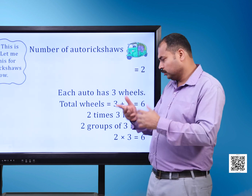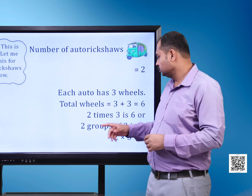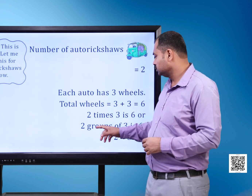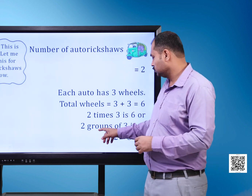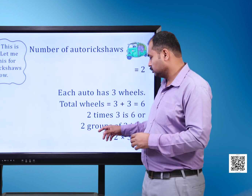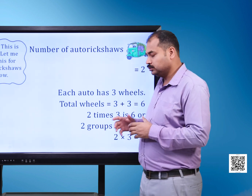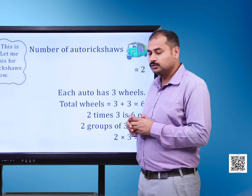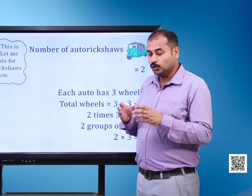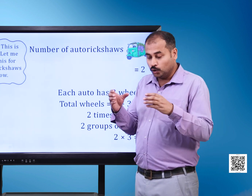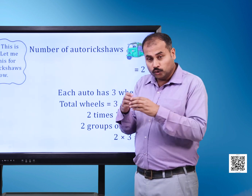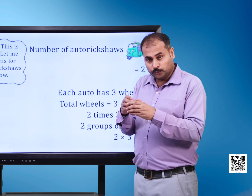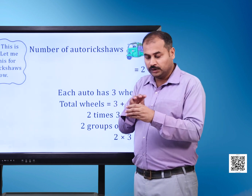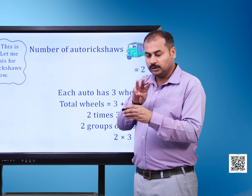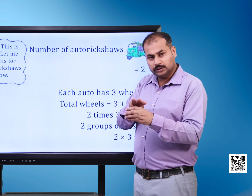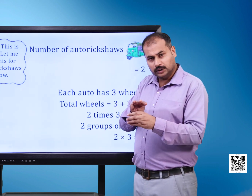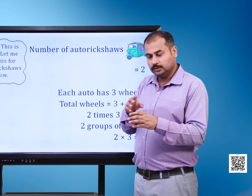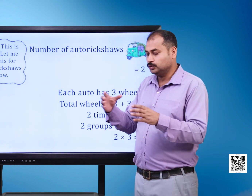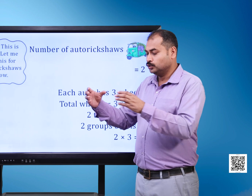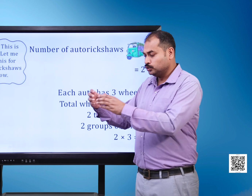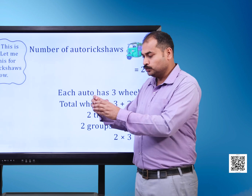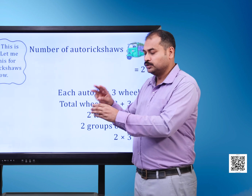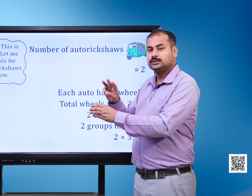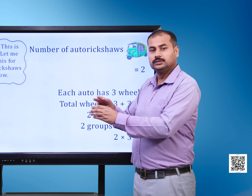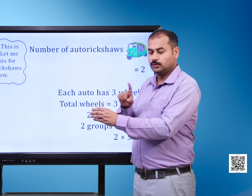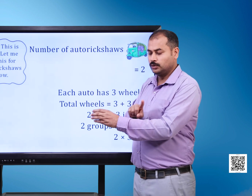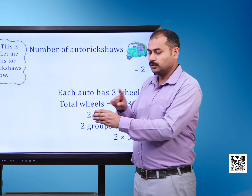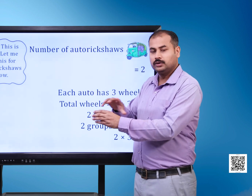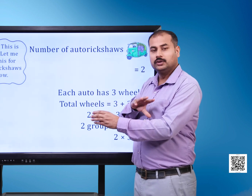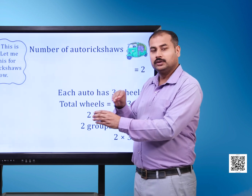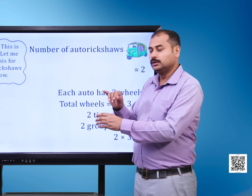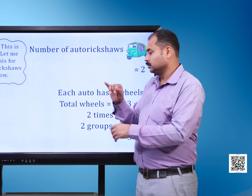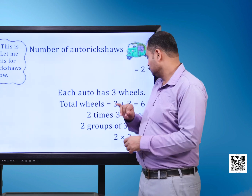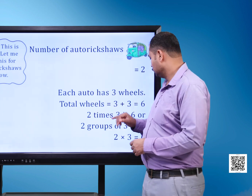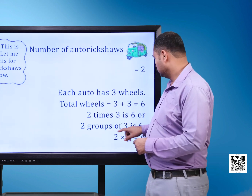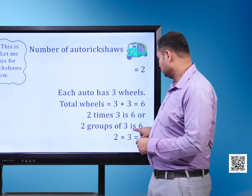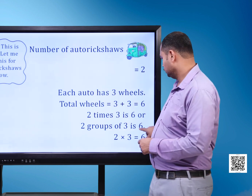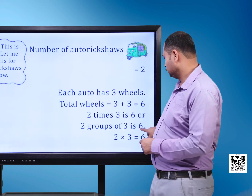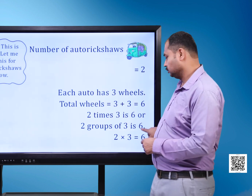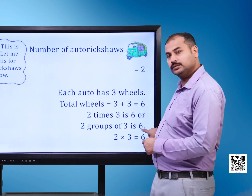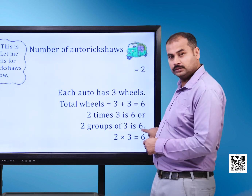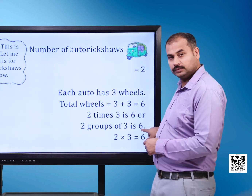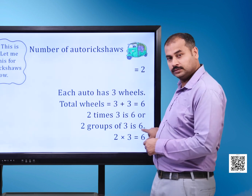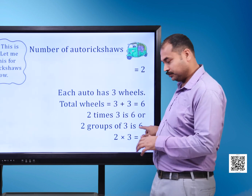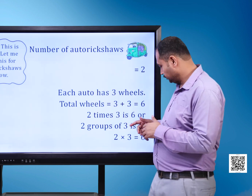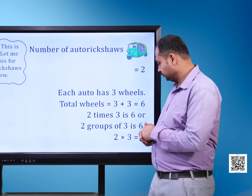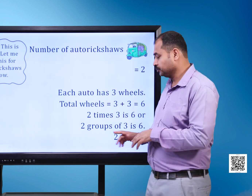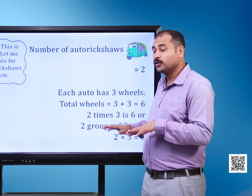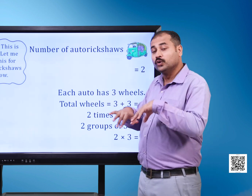2 groups of 3 is 6. 2 multiplied by 3 is equal to 6. 2 into 3